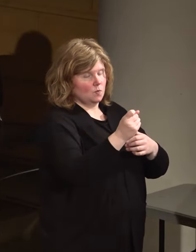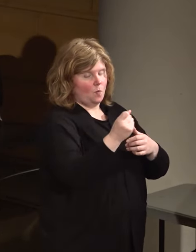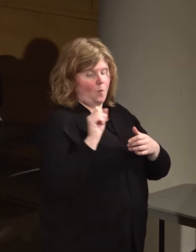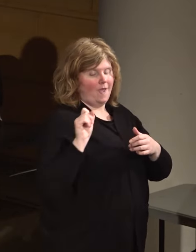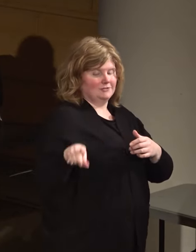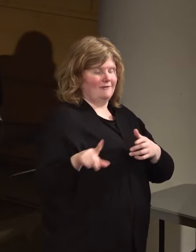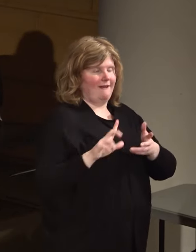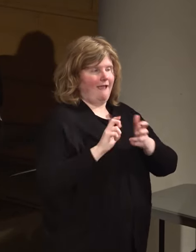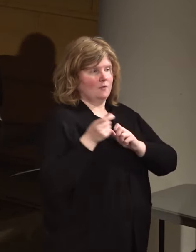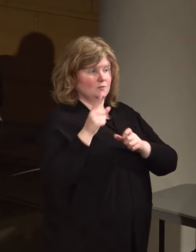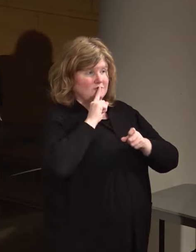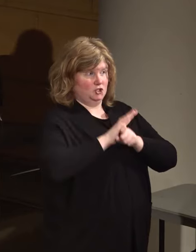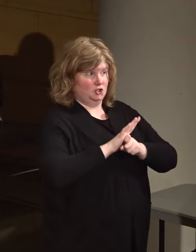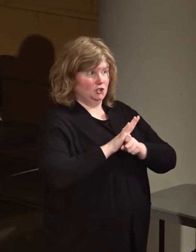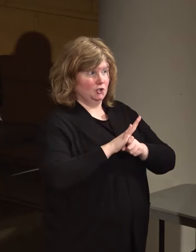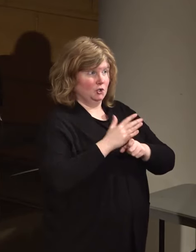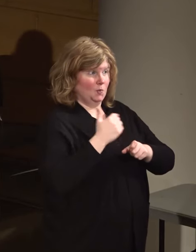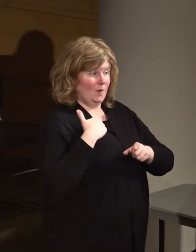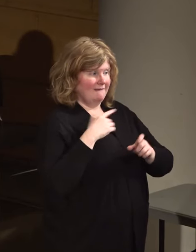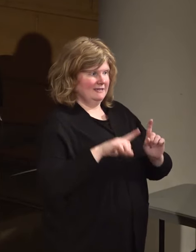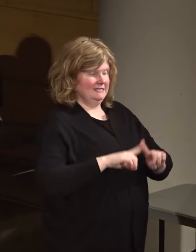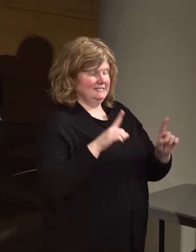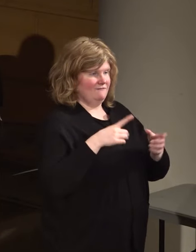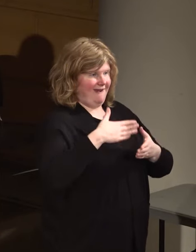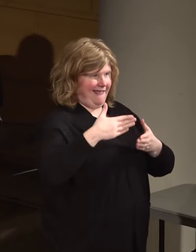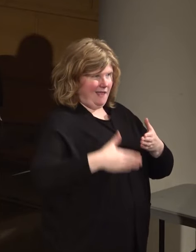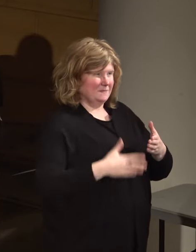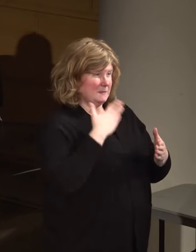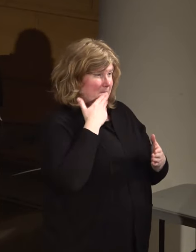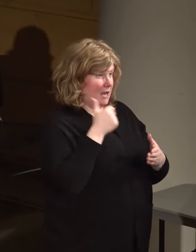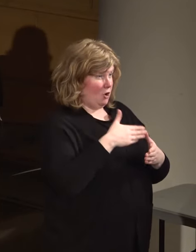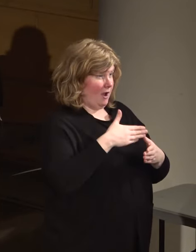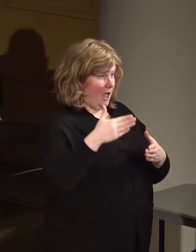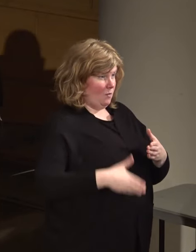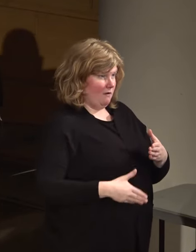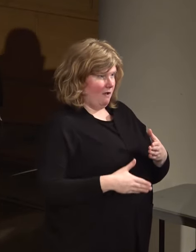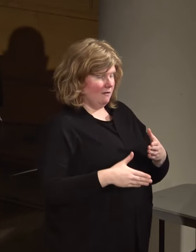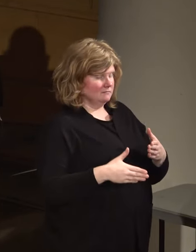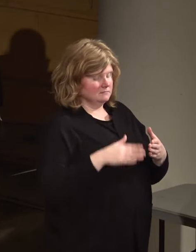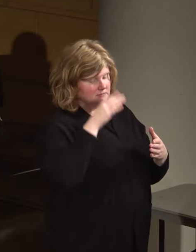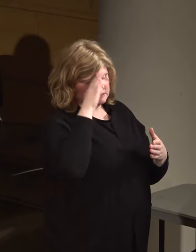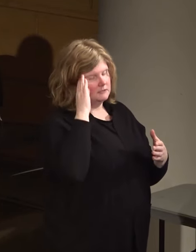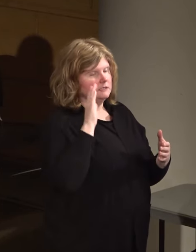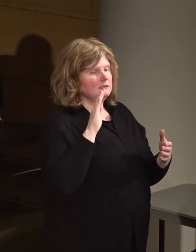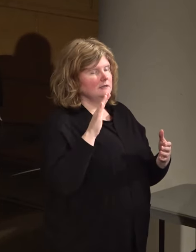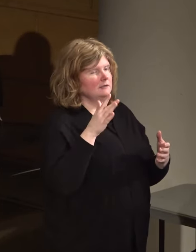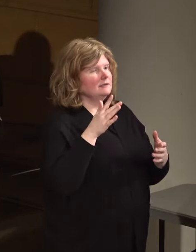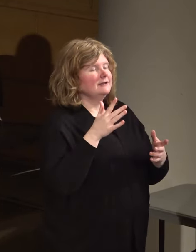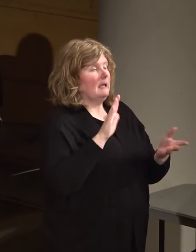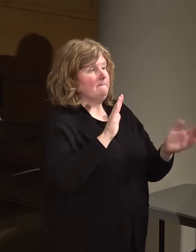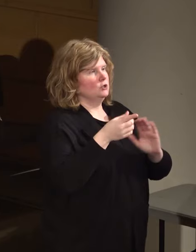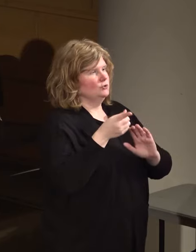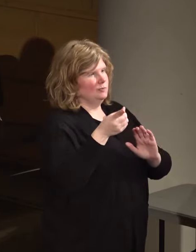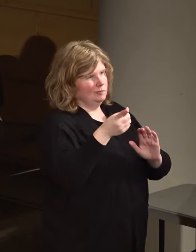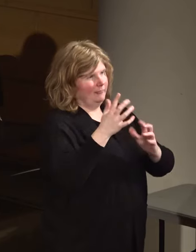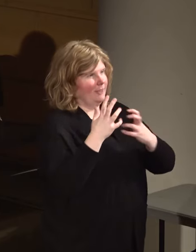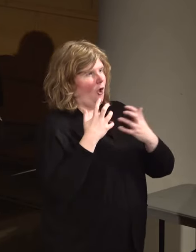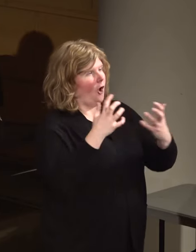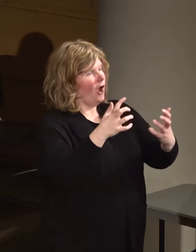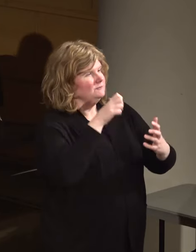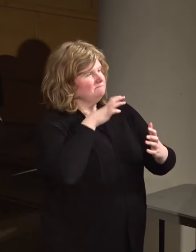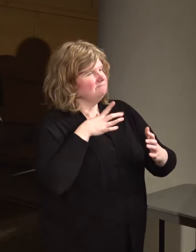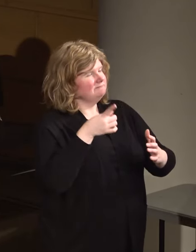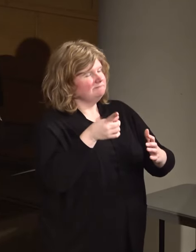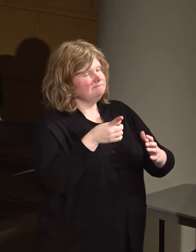you ensure that we have different outcomes or better outcomes than, again, what the gentlewoman laid out for the cities that